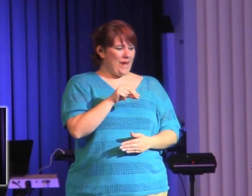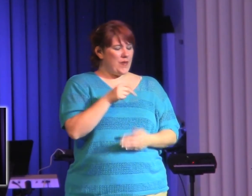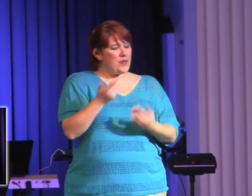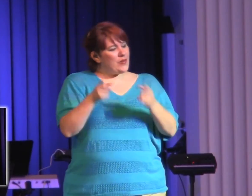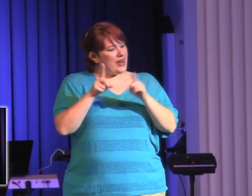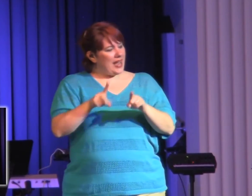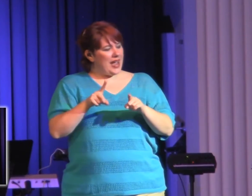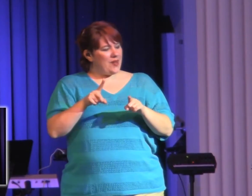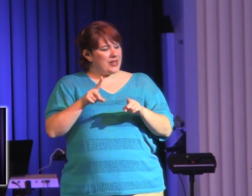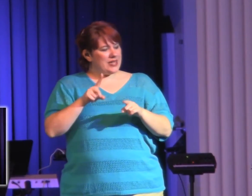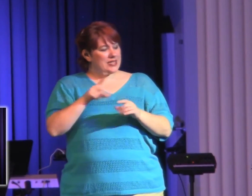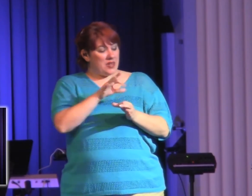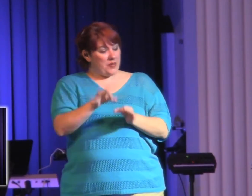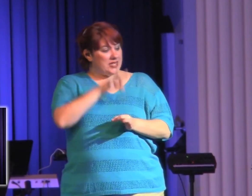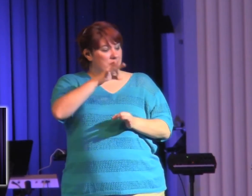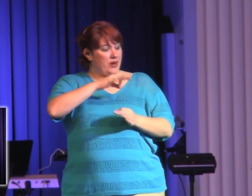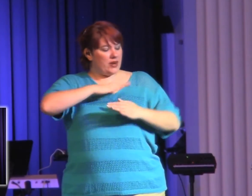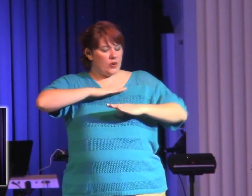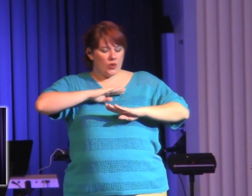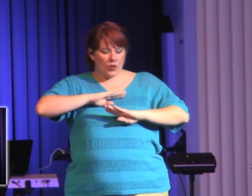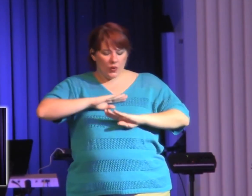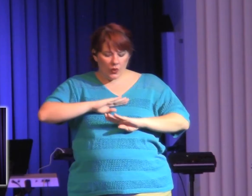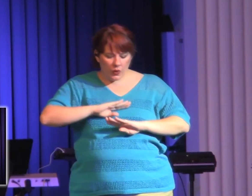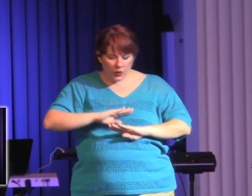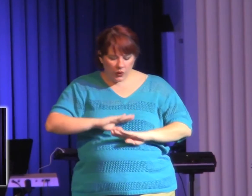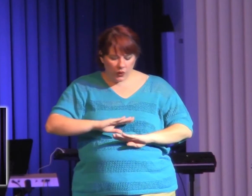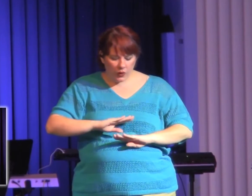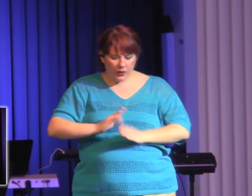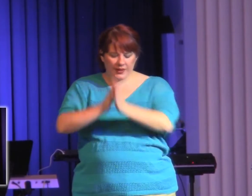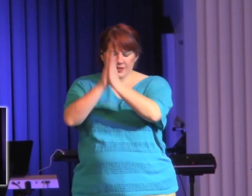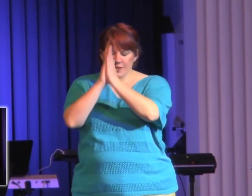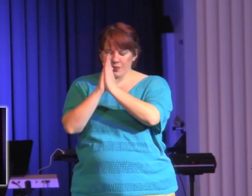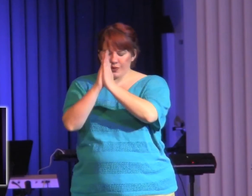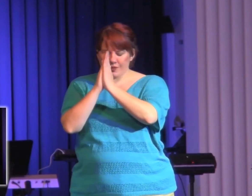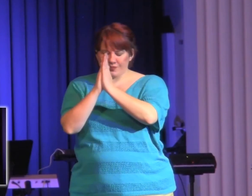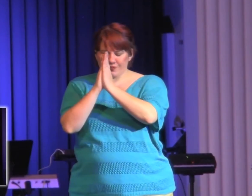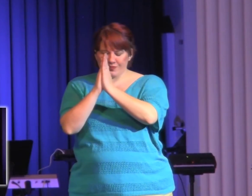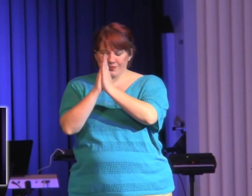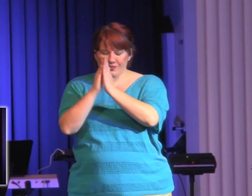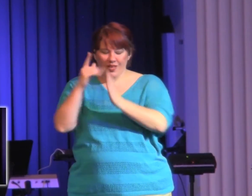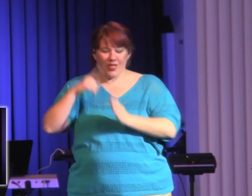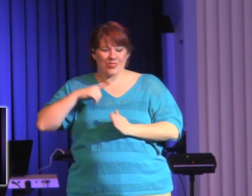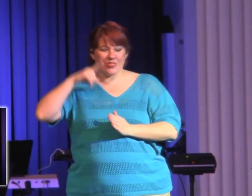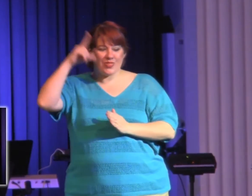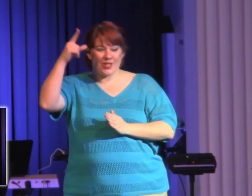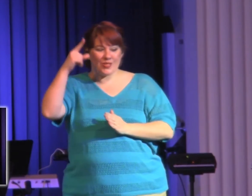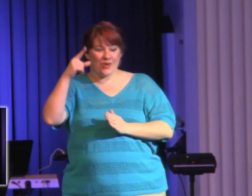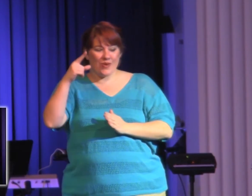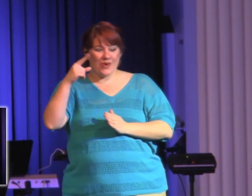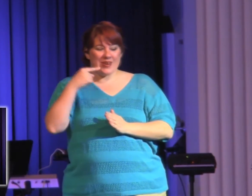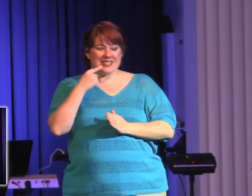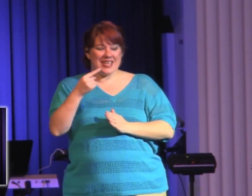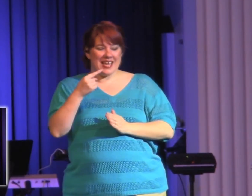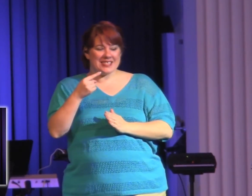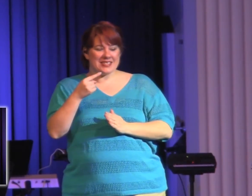down, all of a sudden, it's like, you know, the Lord's sitting there going, hey, Gabriel, we're on the tape.